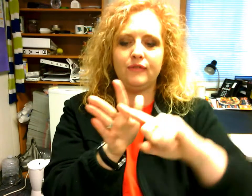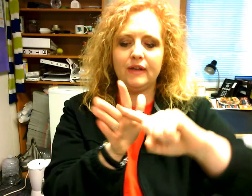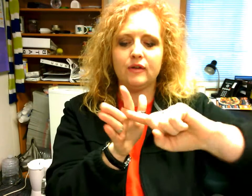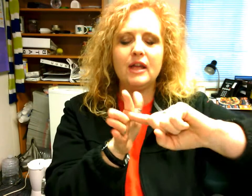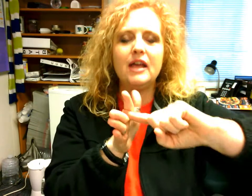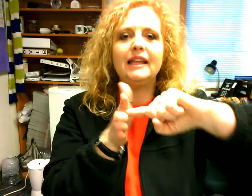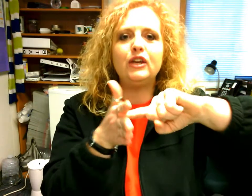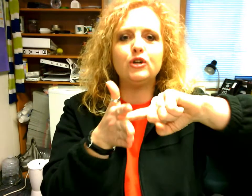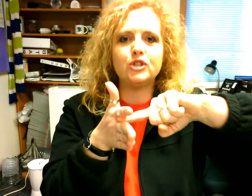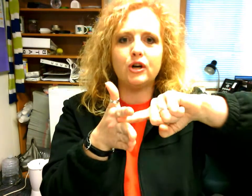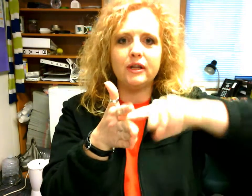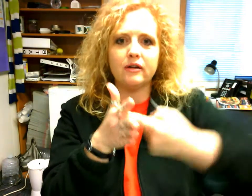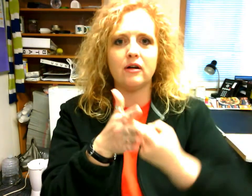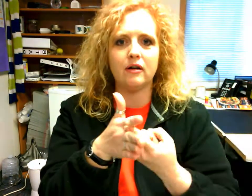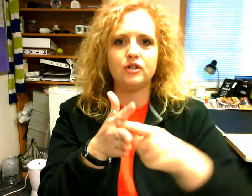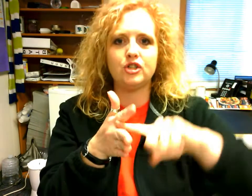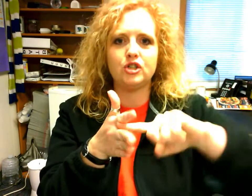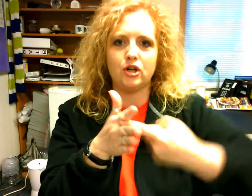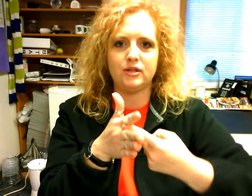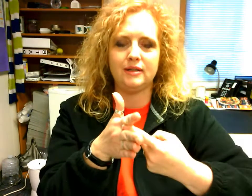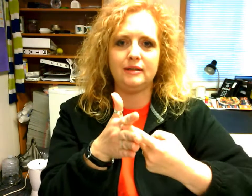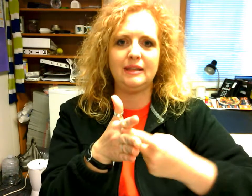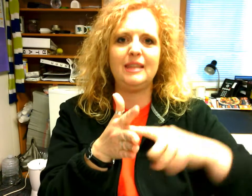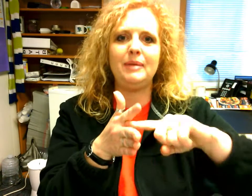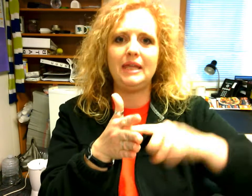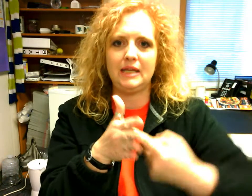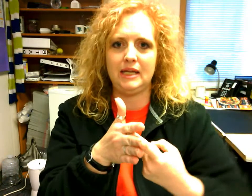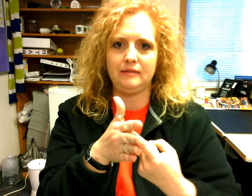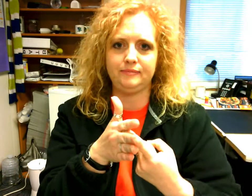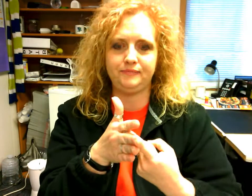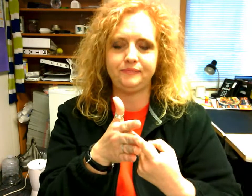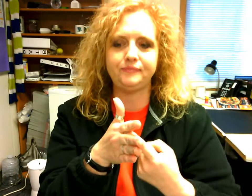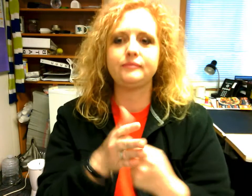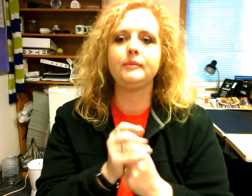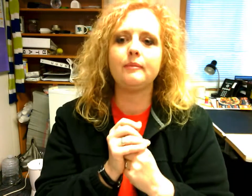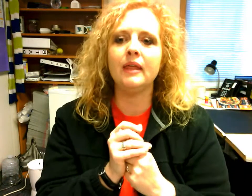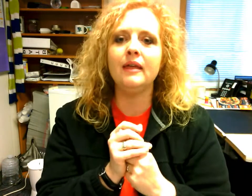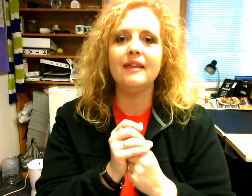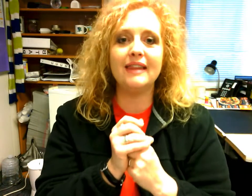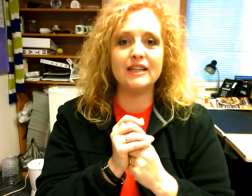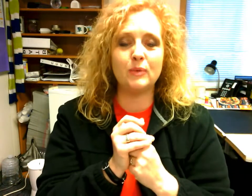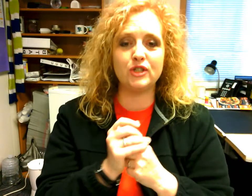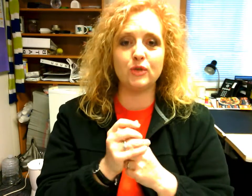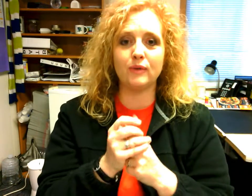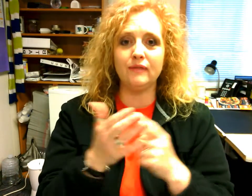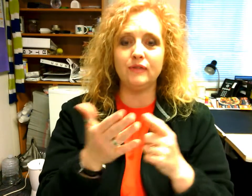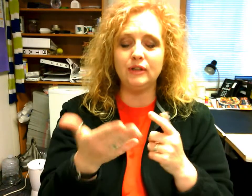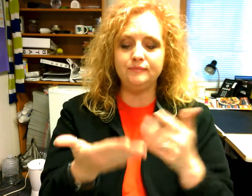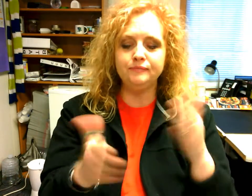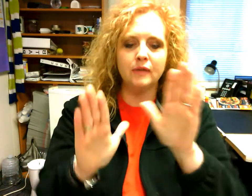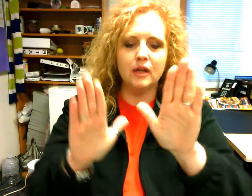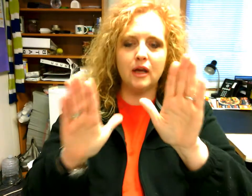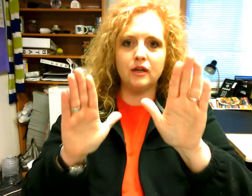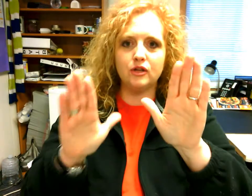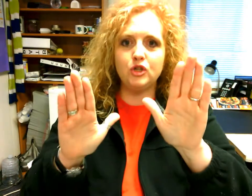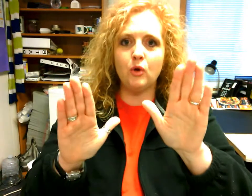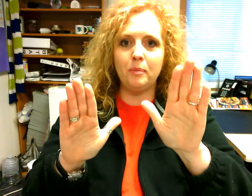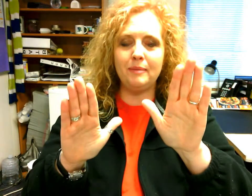finger like you're starting a card start the beginning the next one is arrival two open